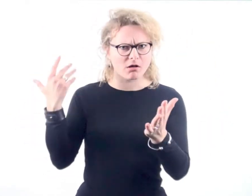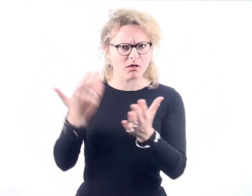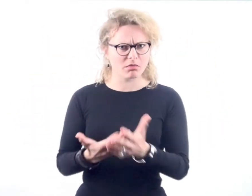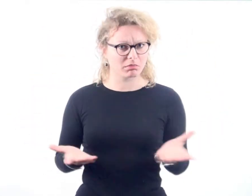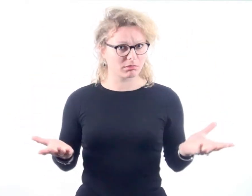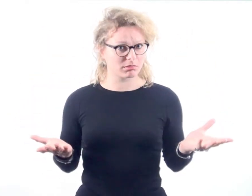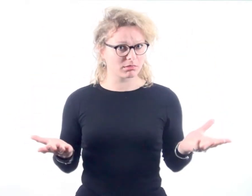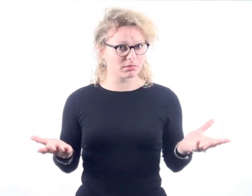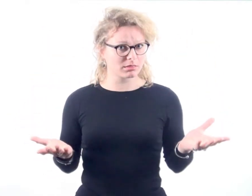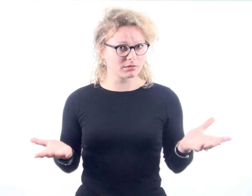for over one month.